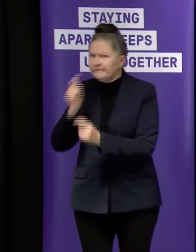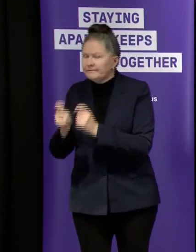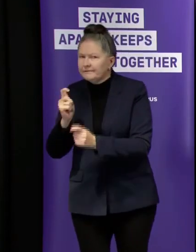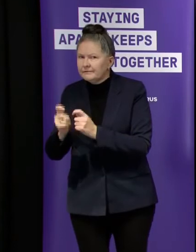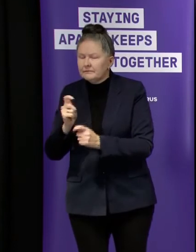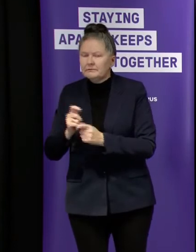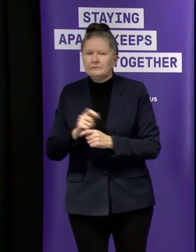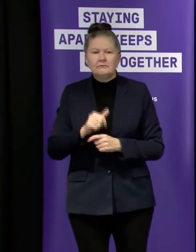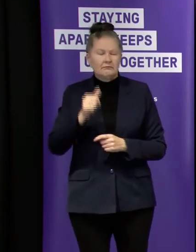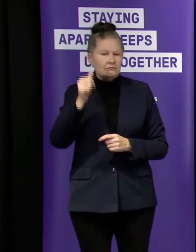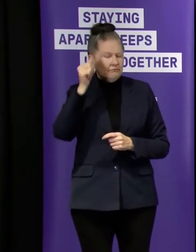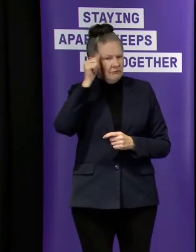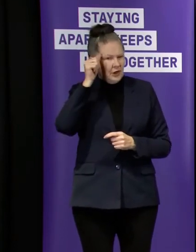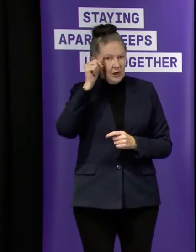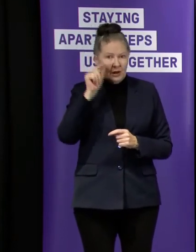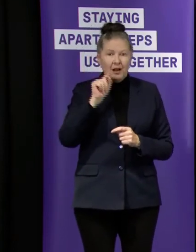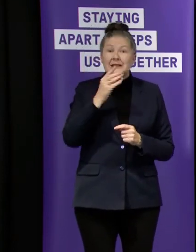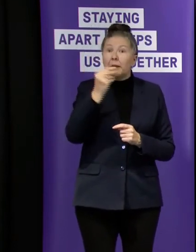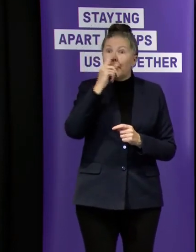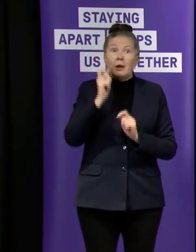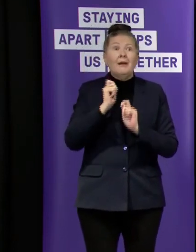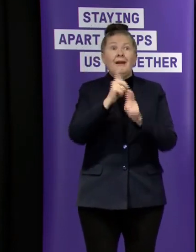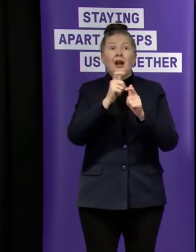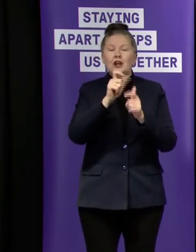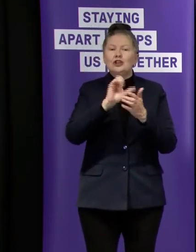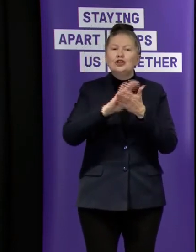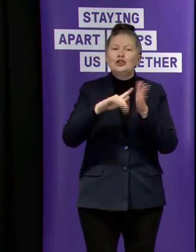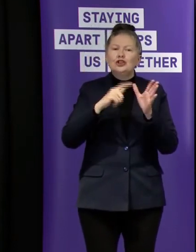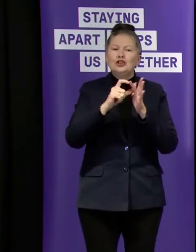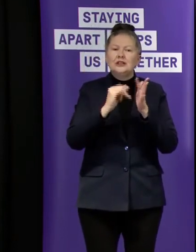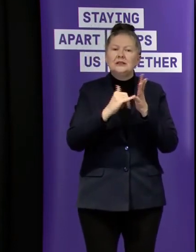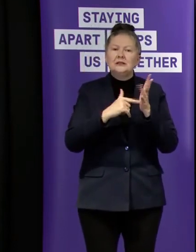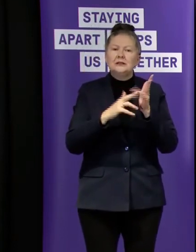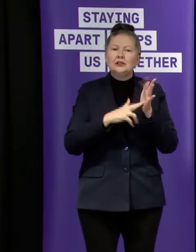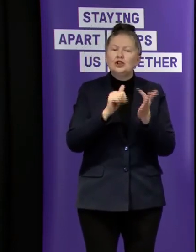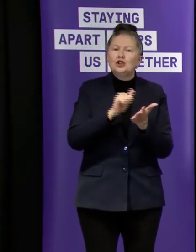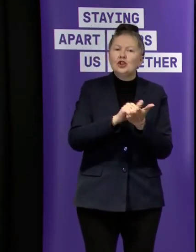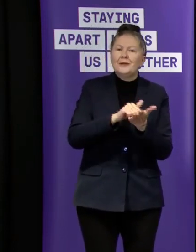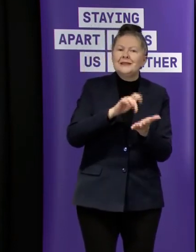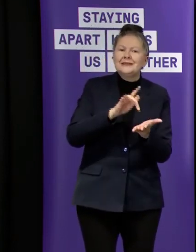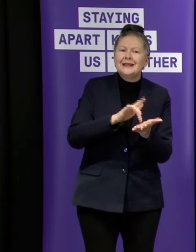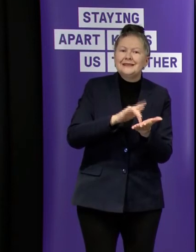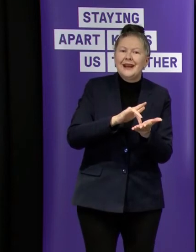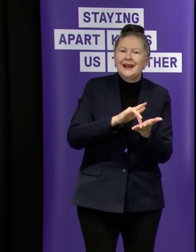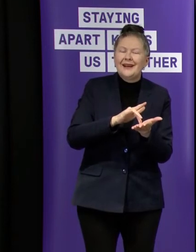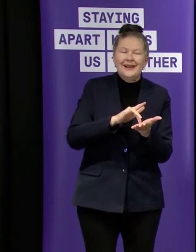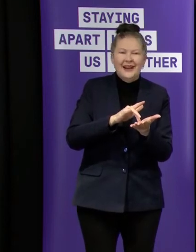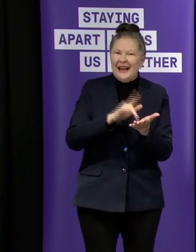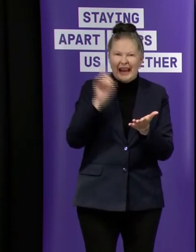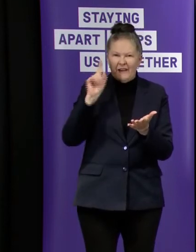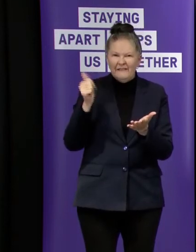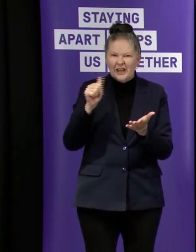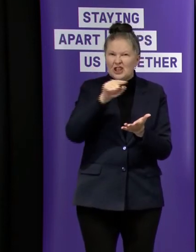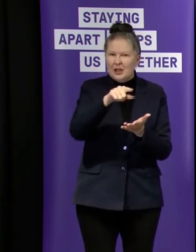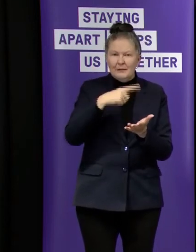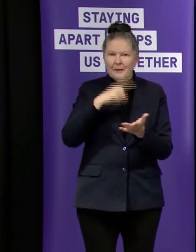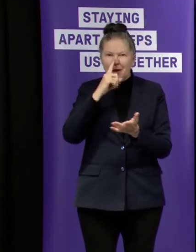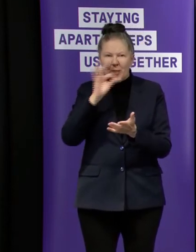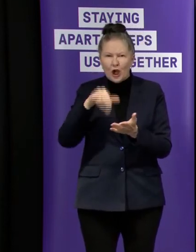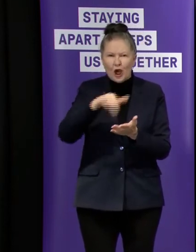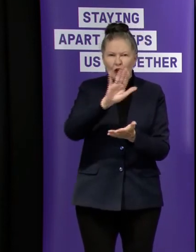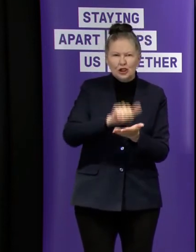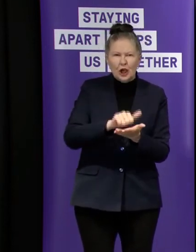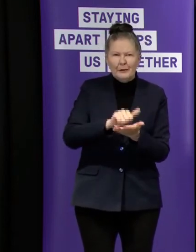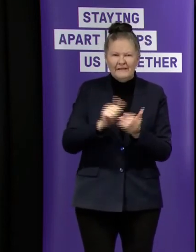you know a lot of people are getting tested at chadston shopping center and um no longer doing that because people aren't going to chaston anymore um but